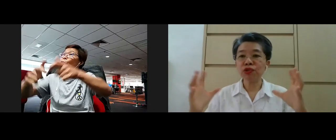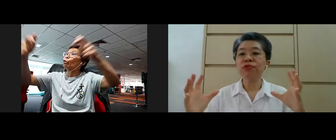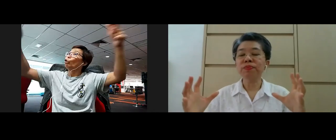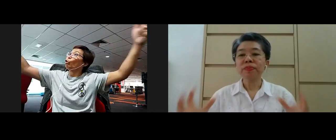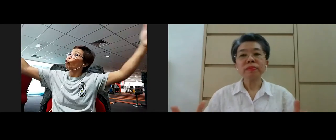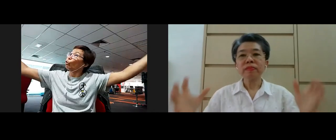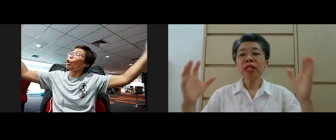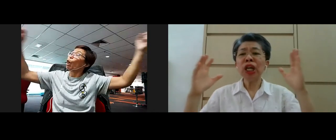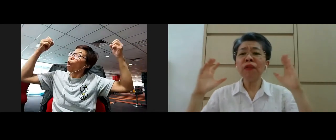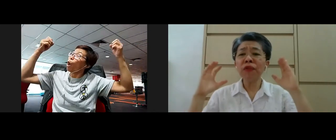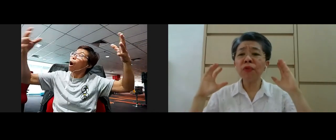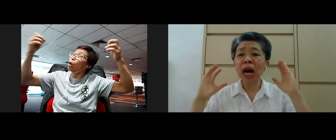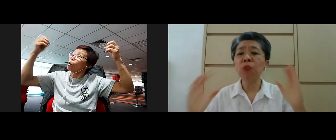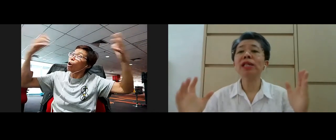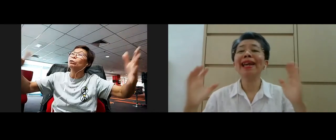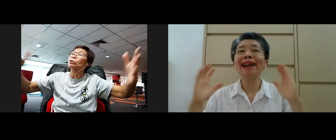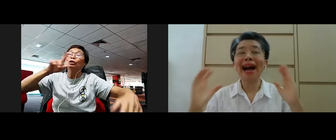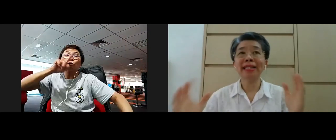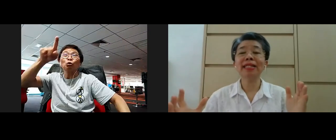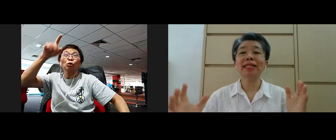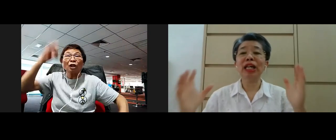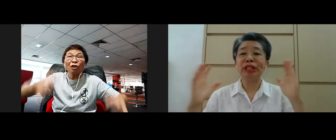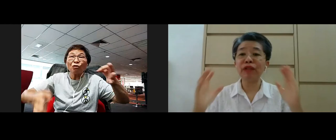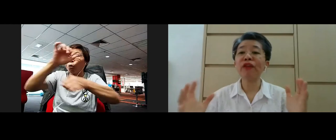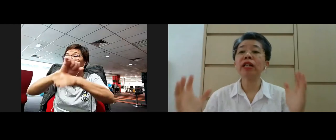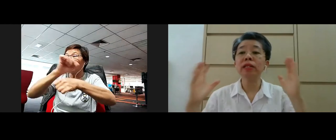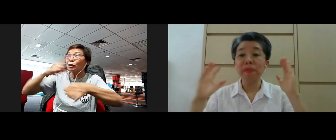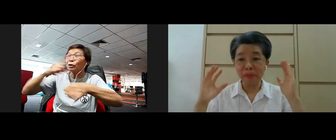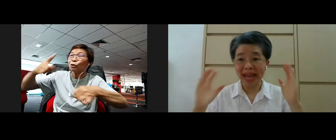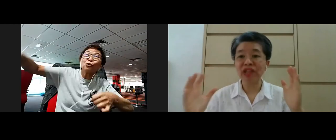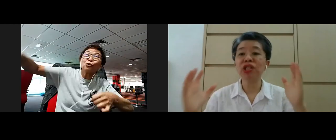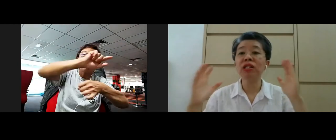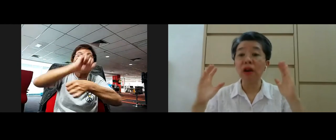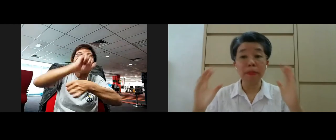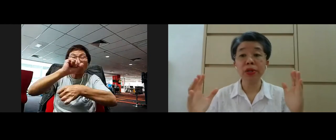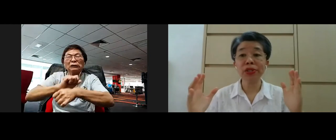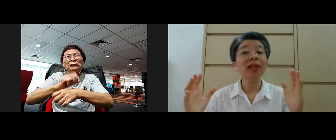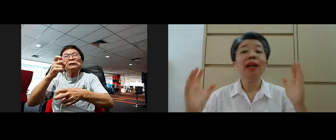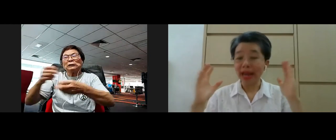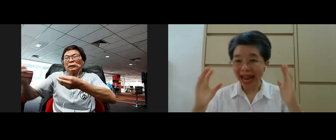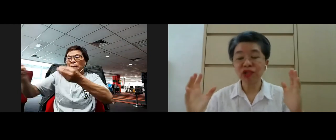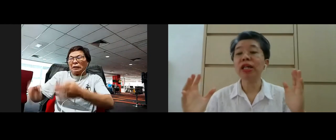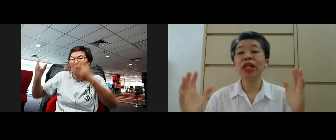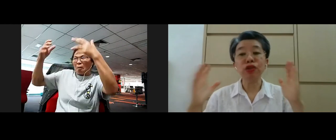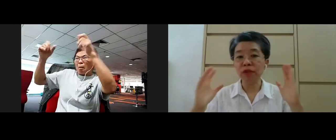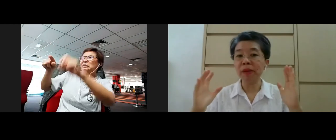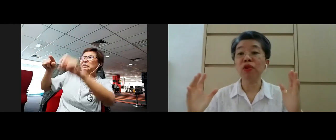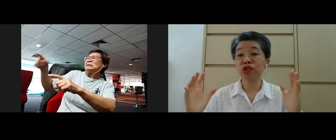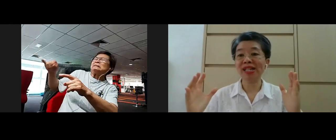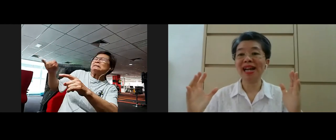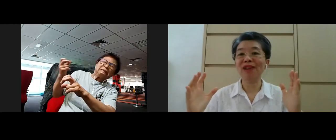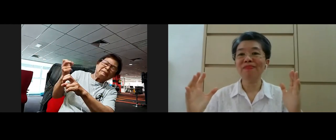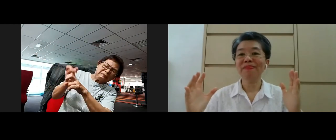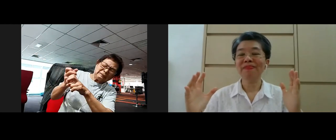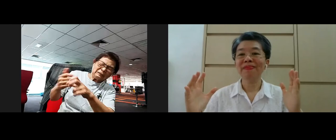it is true if you are working under a difficult manager or boss naturally you're going to be